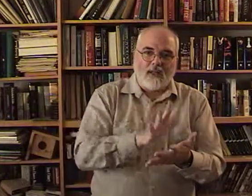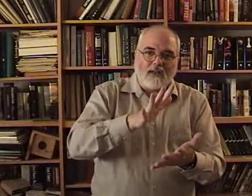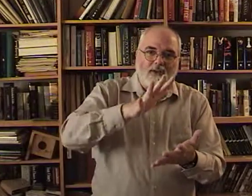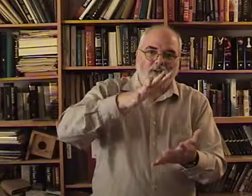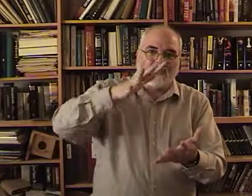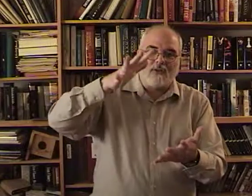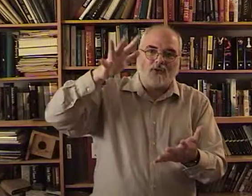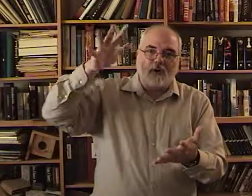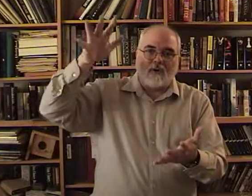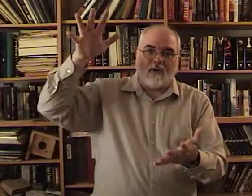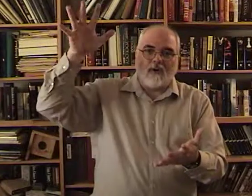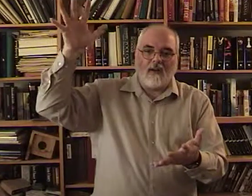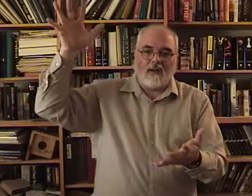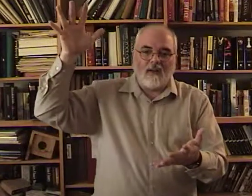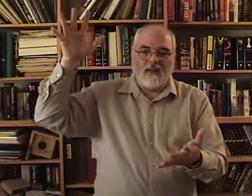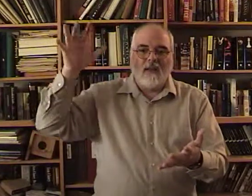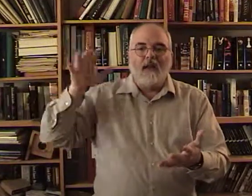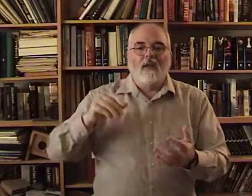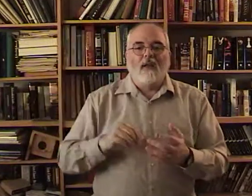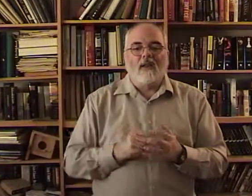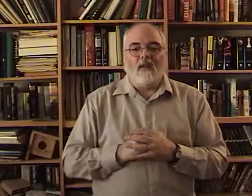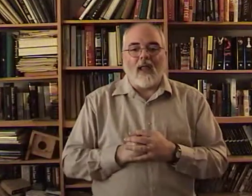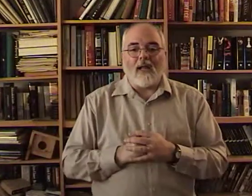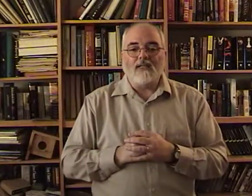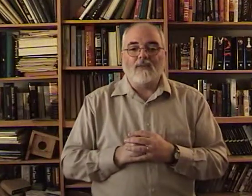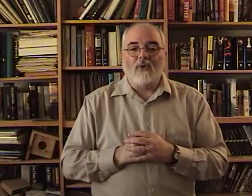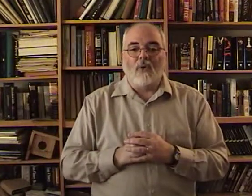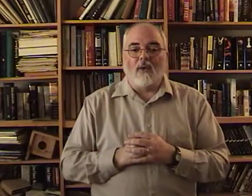Hit. And then. Shimmer. The heights of glory.